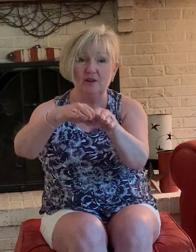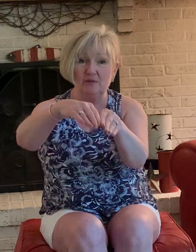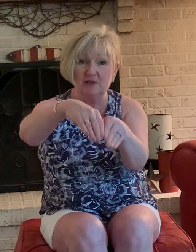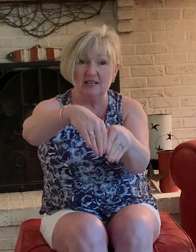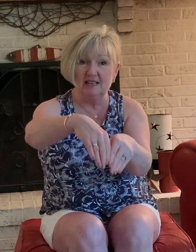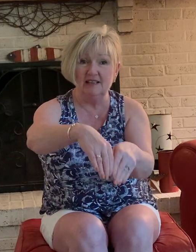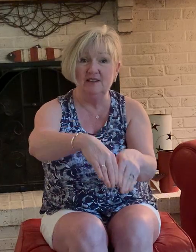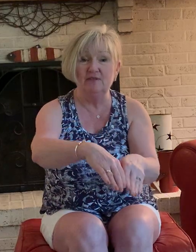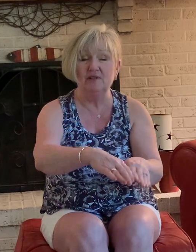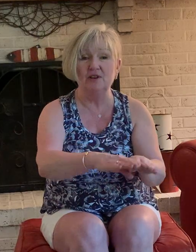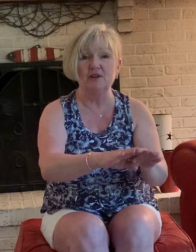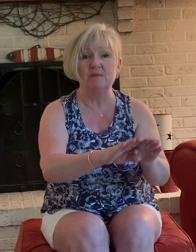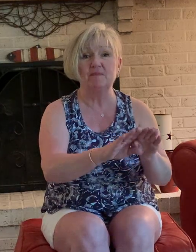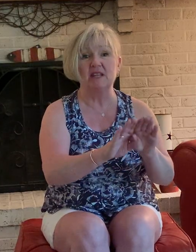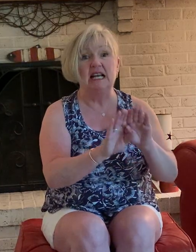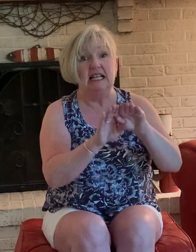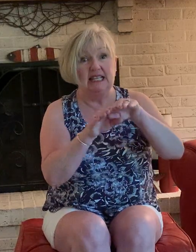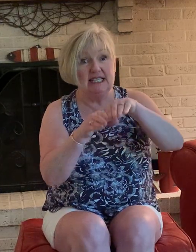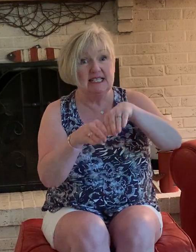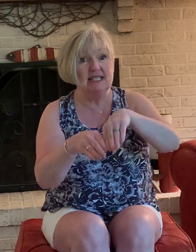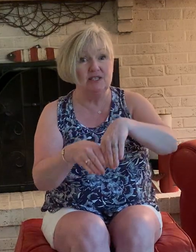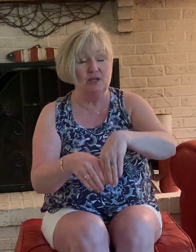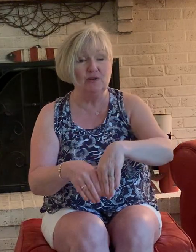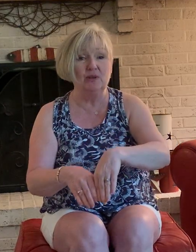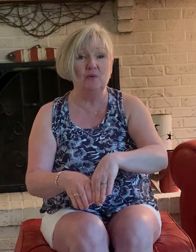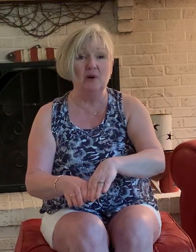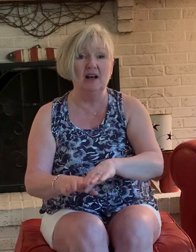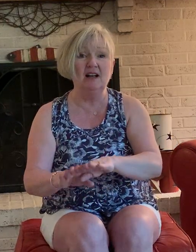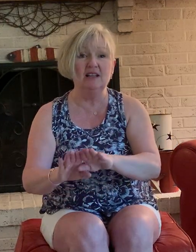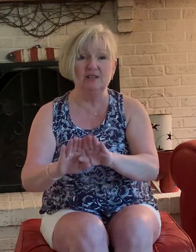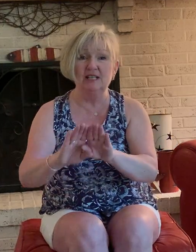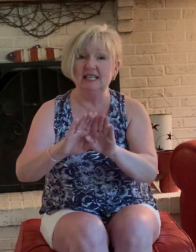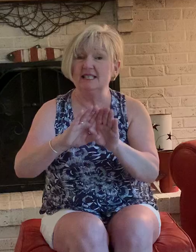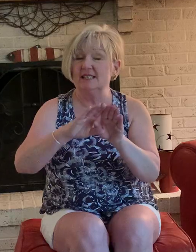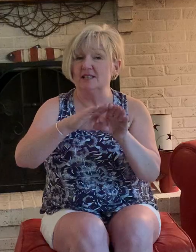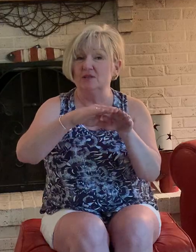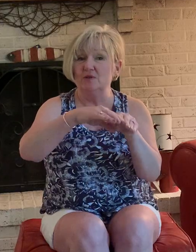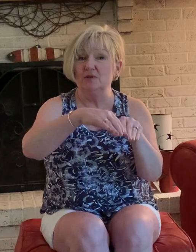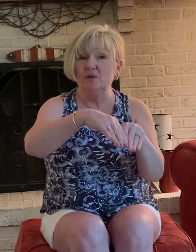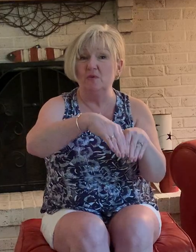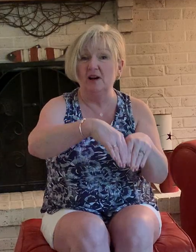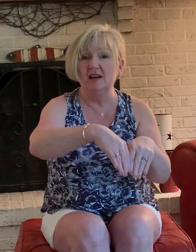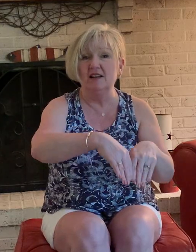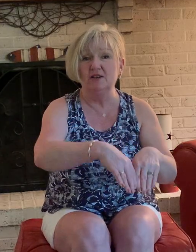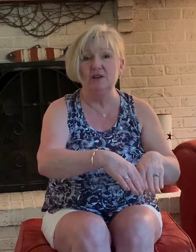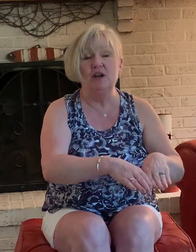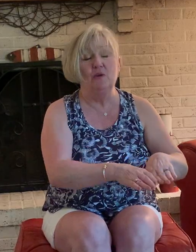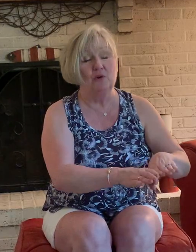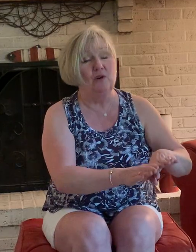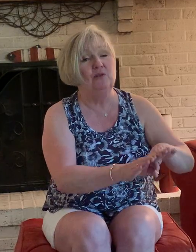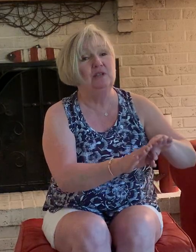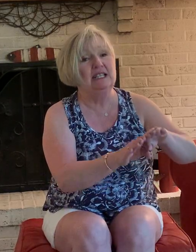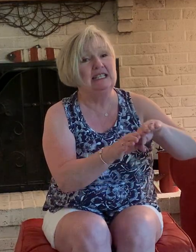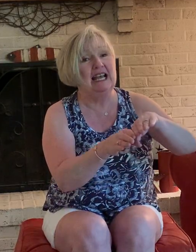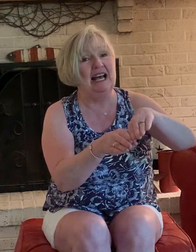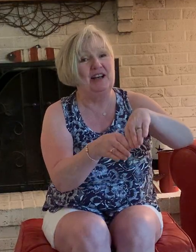river listen to the water listen to the water rolling down